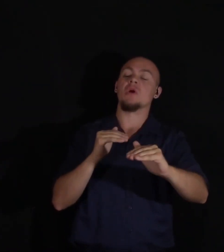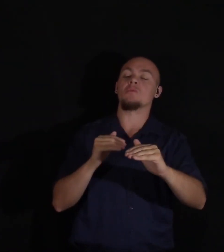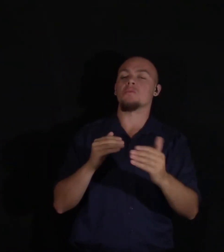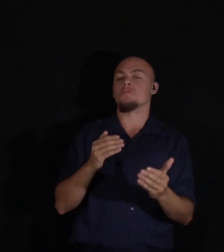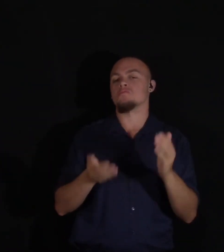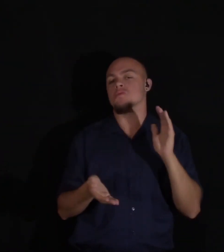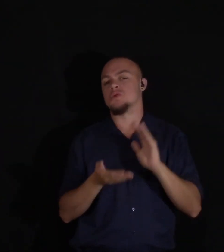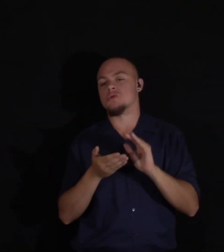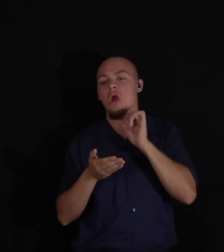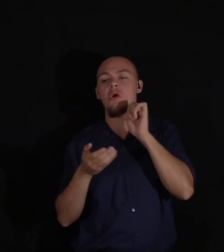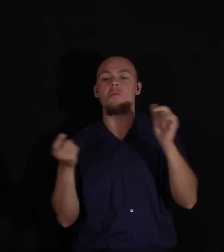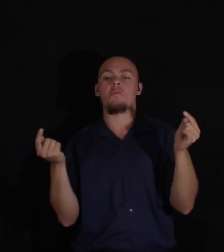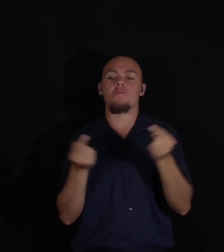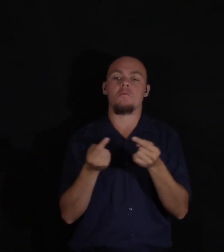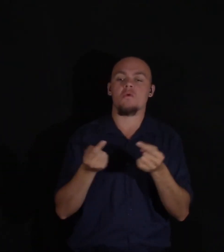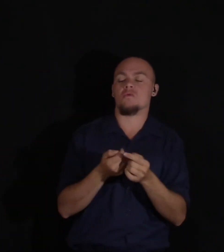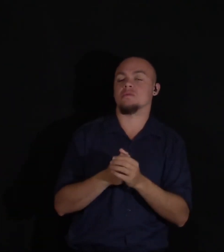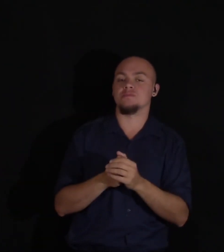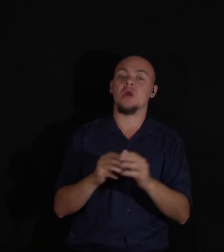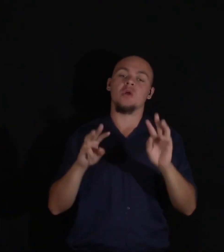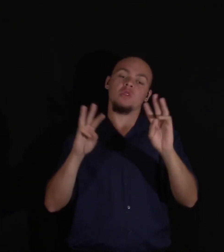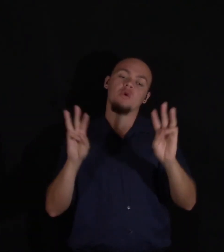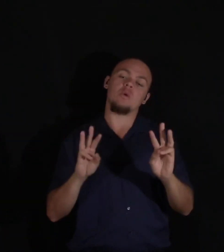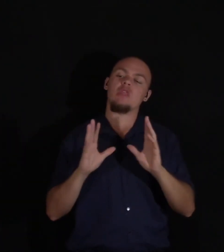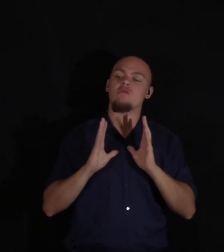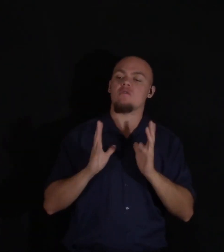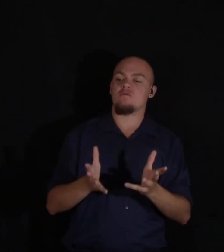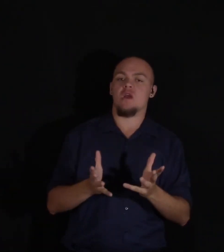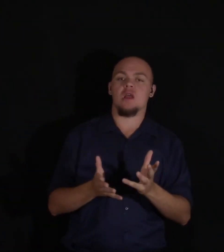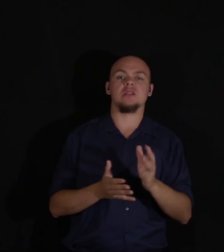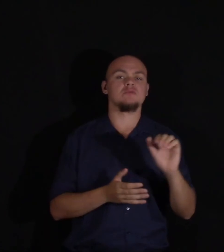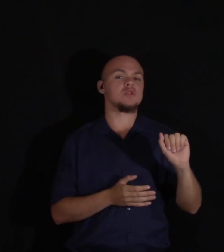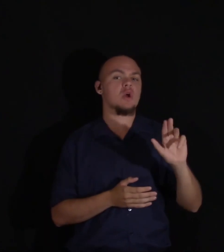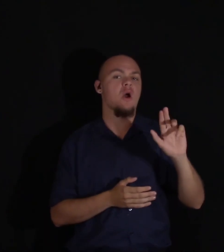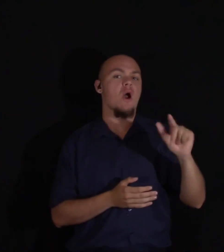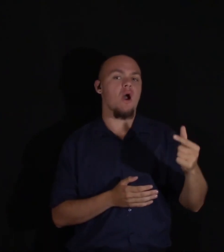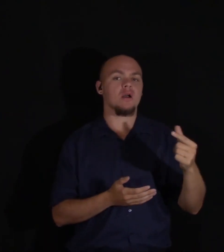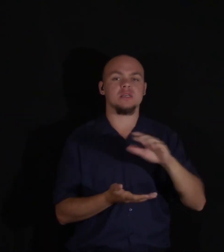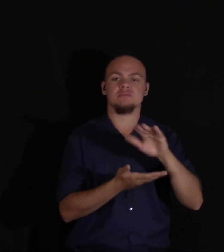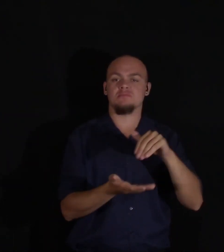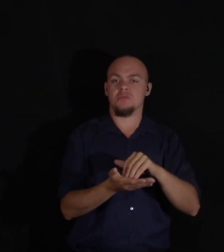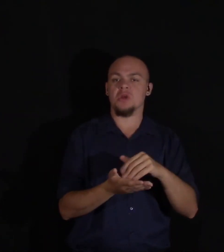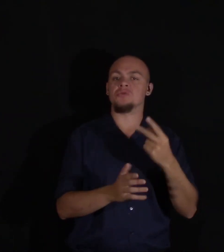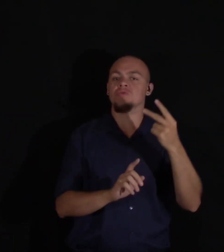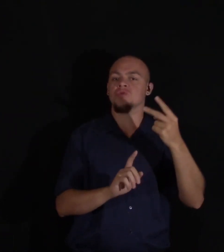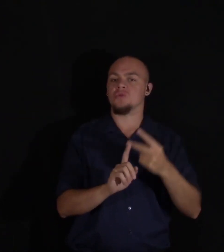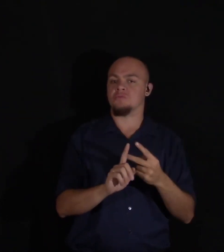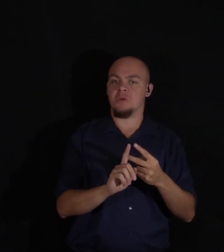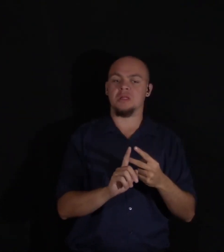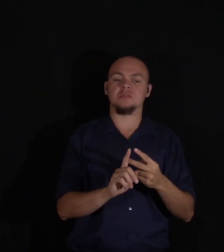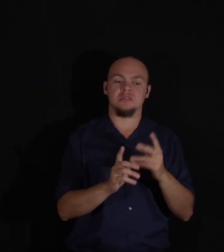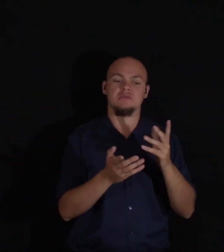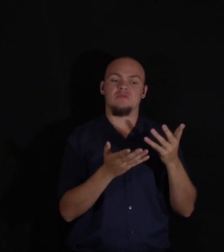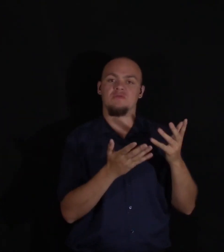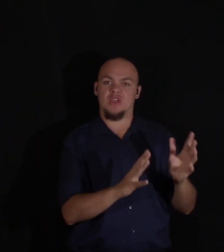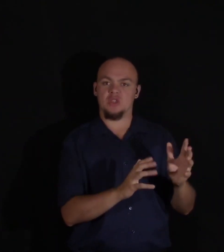weather was fine. It was about the middle of the month of August, nearly two months after the death of Justine, that